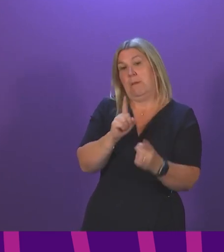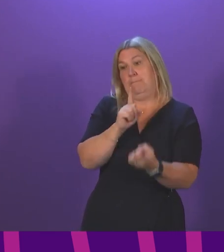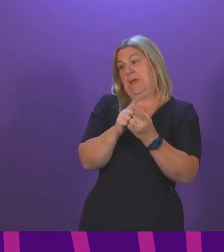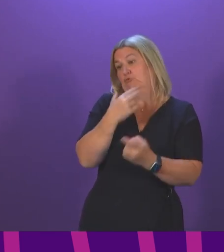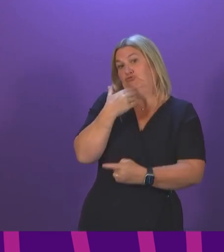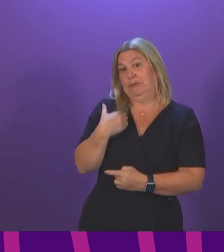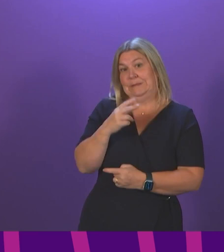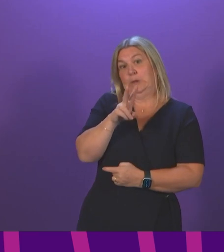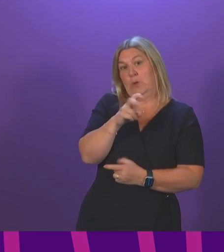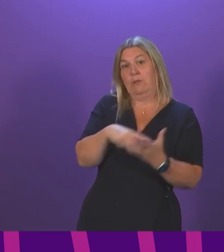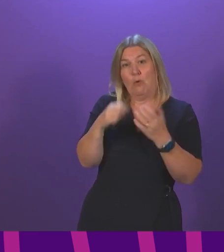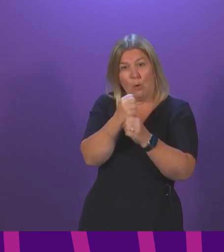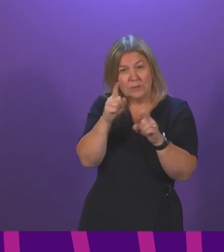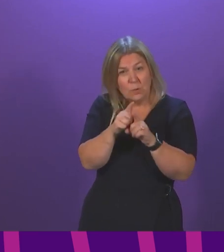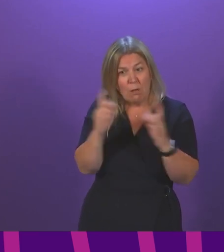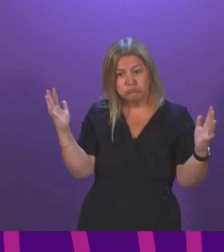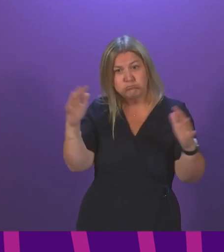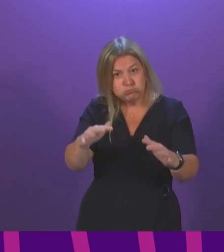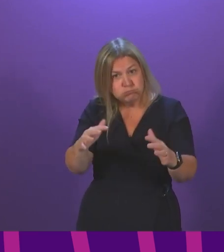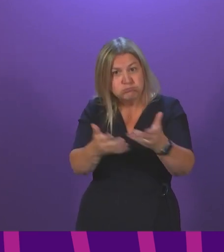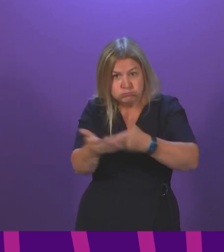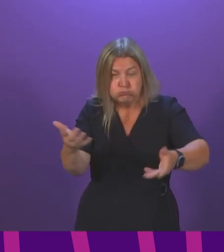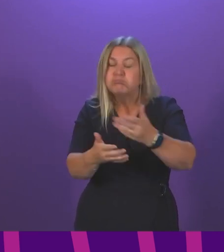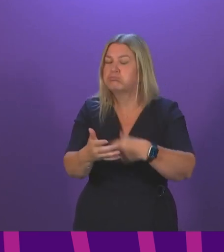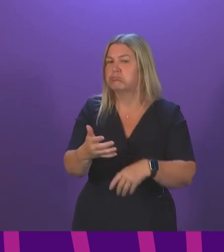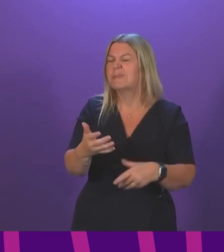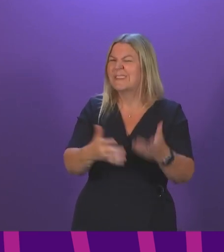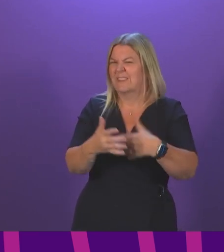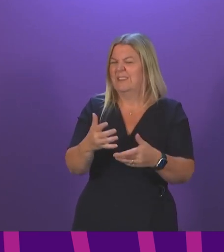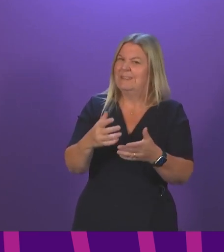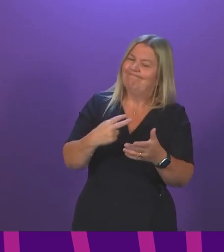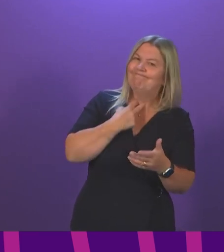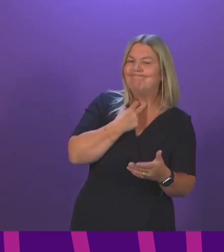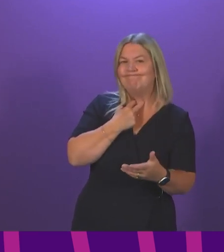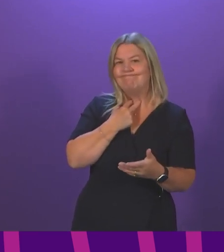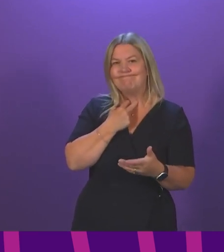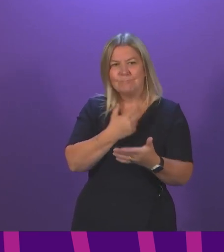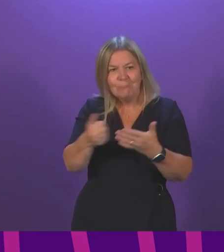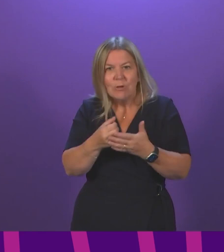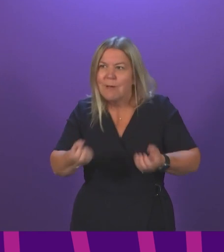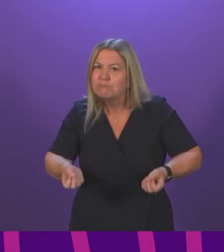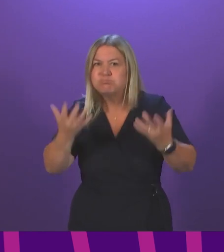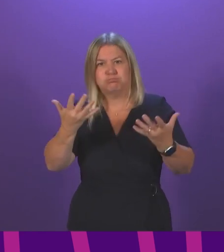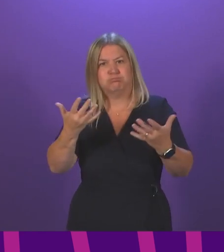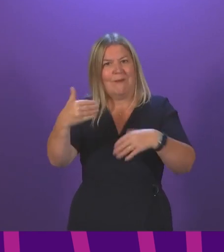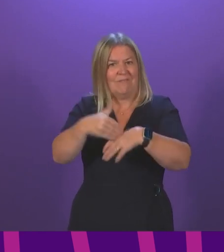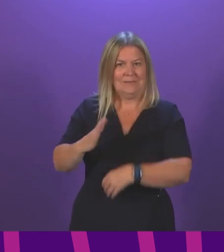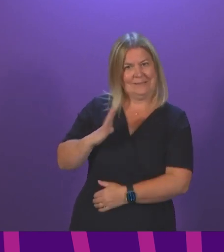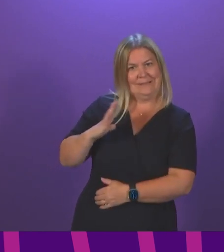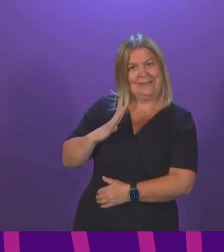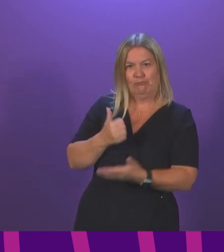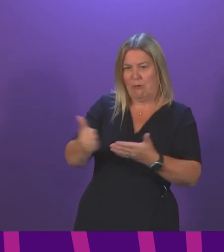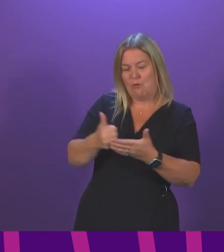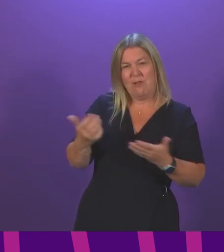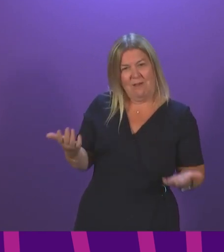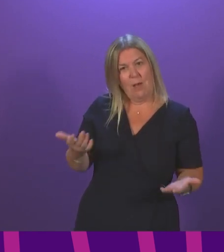the 12th of August. On each occasion, we expressed our disappointment about the current dispute affecting ScotRail Sunday services and urged all parties